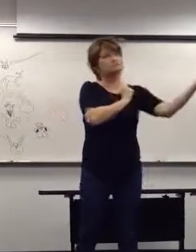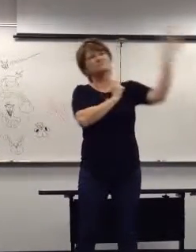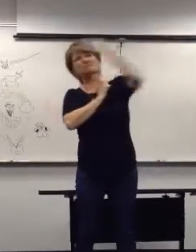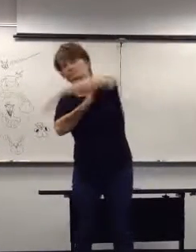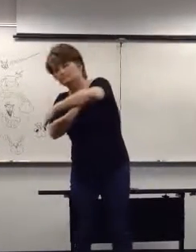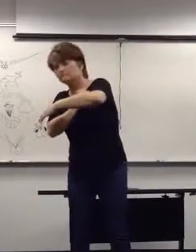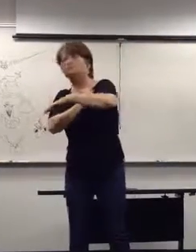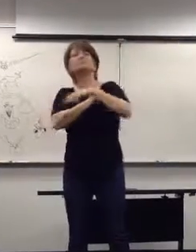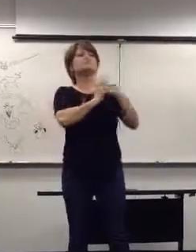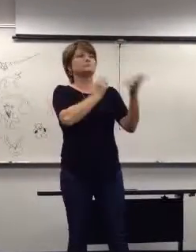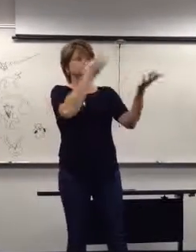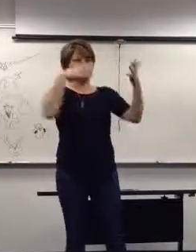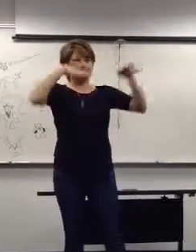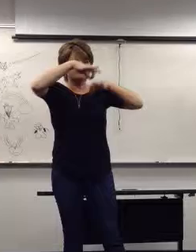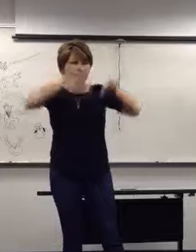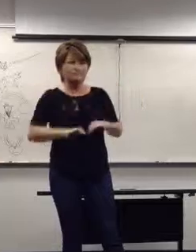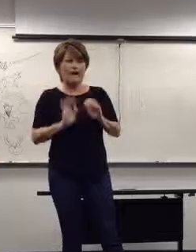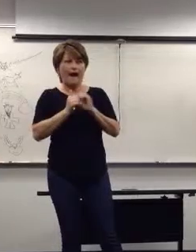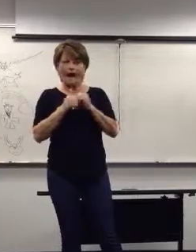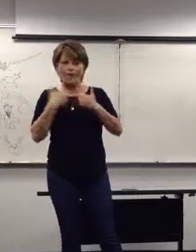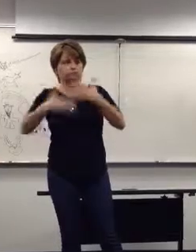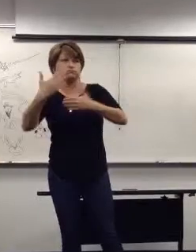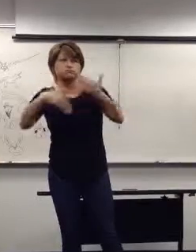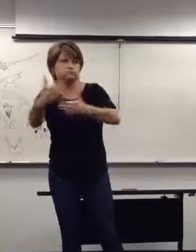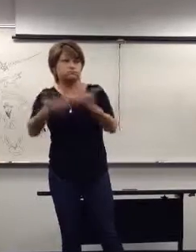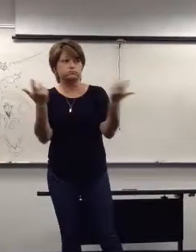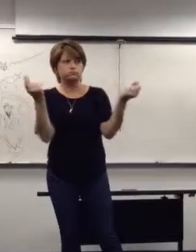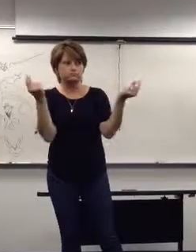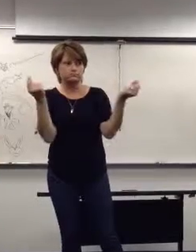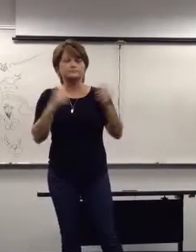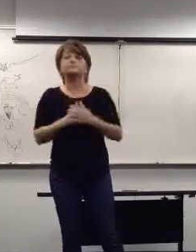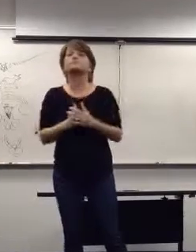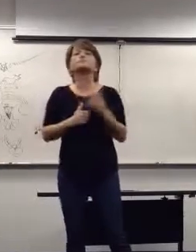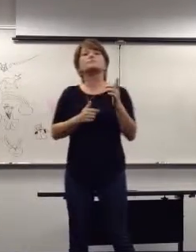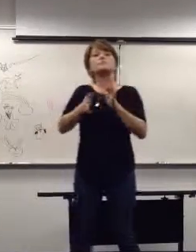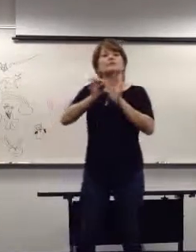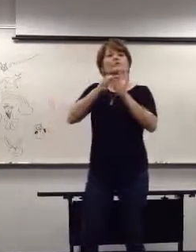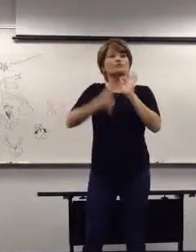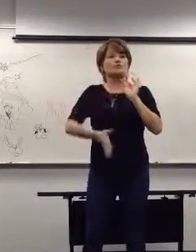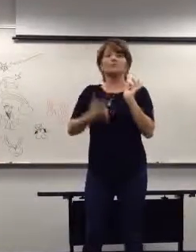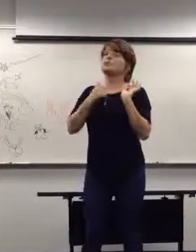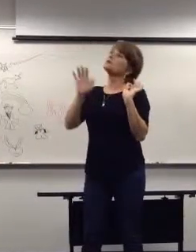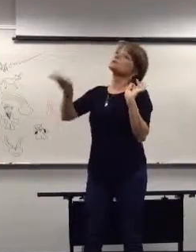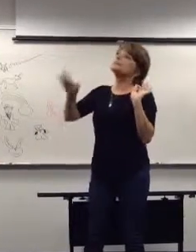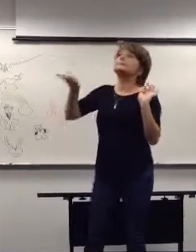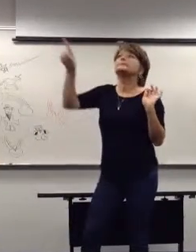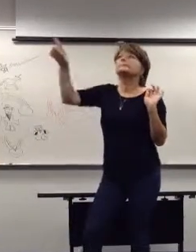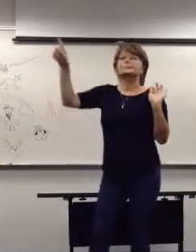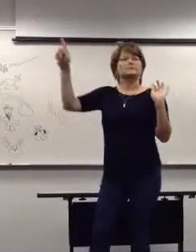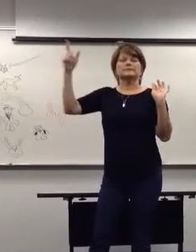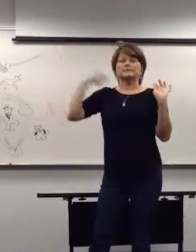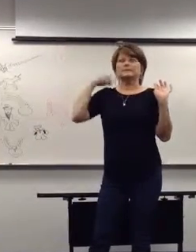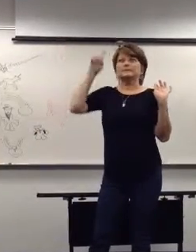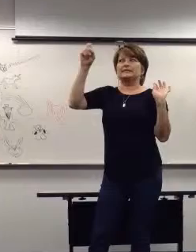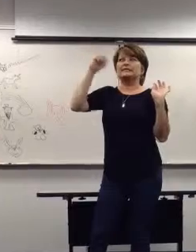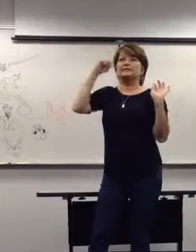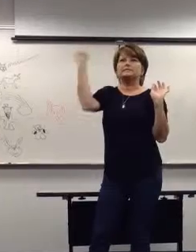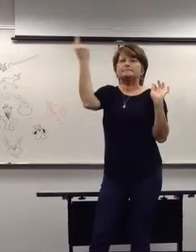interpreter for US, and he asked them how, he asked them to explain interpreting,